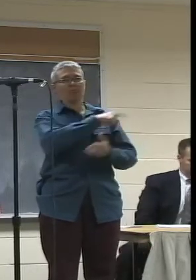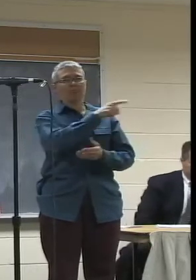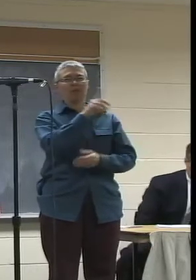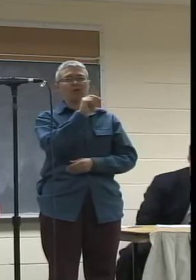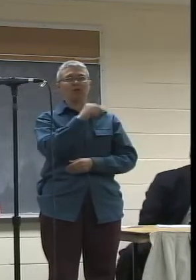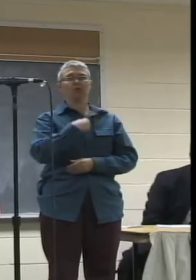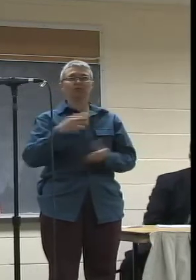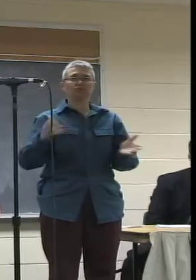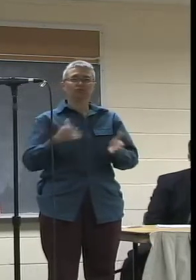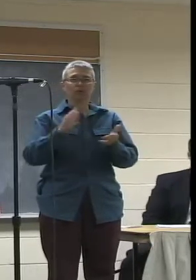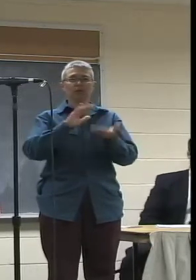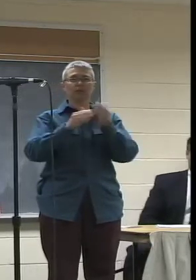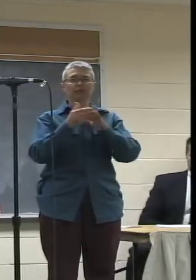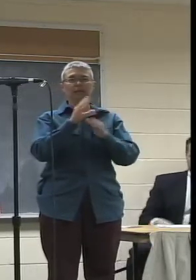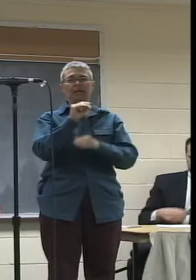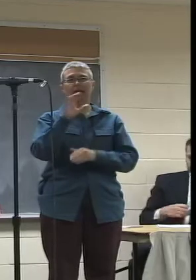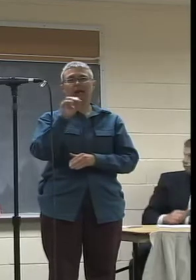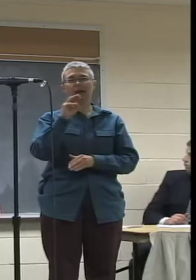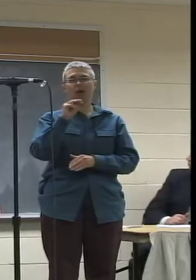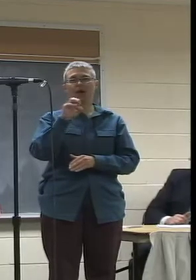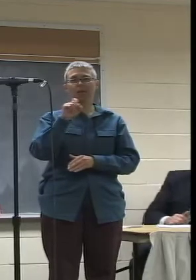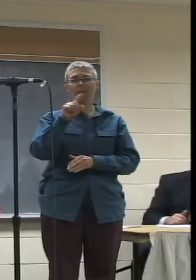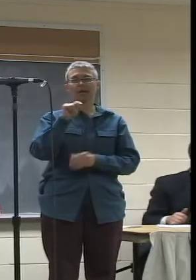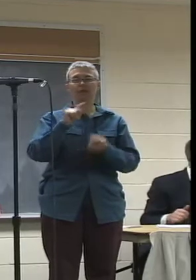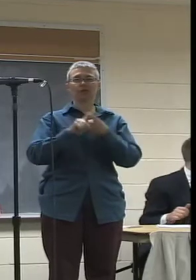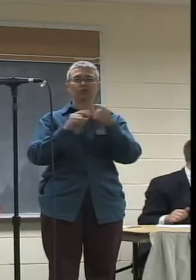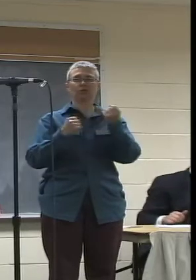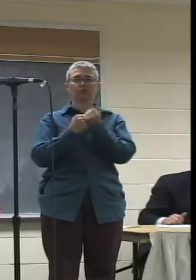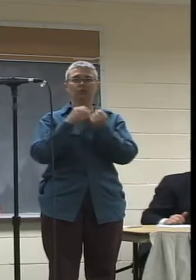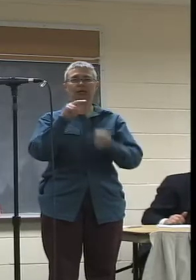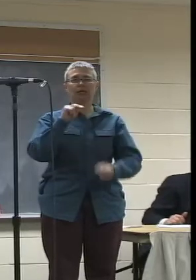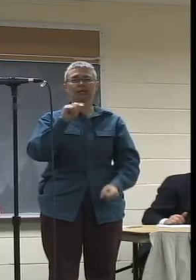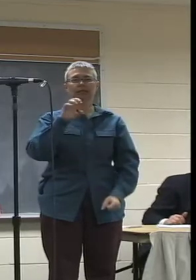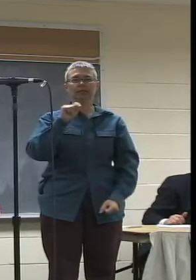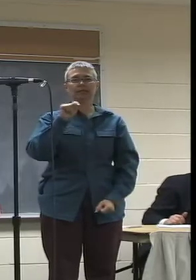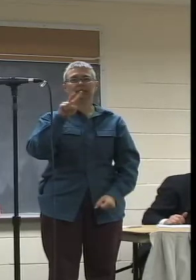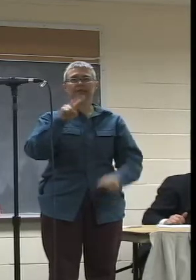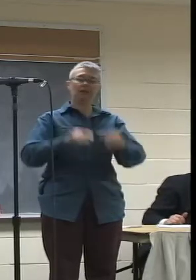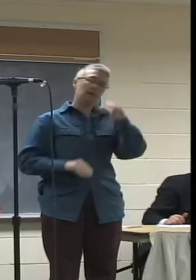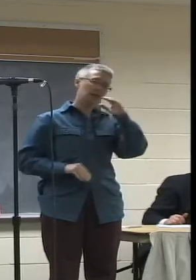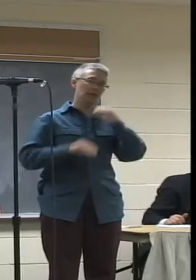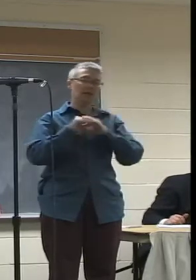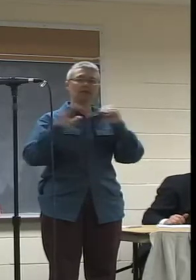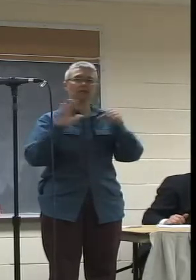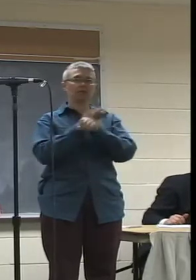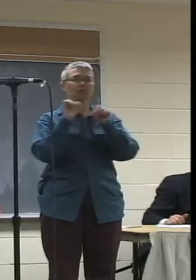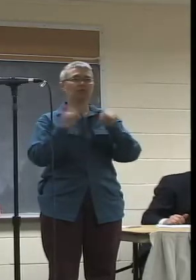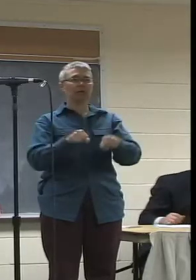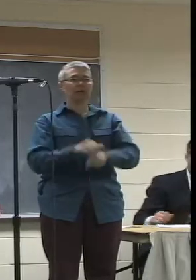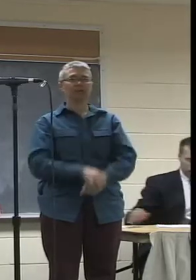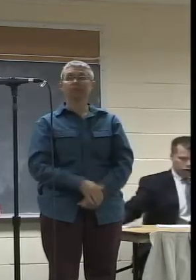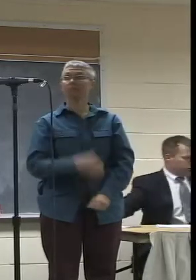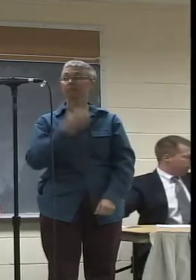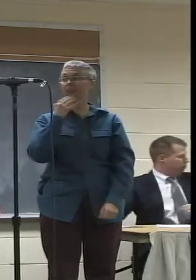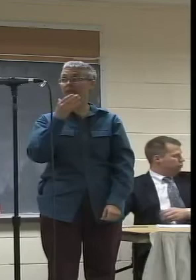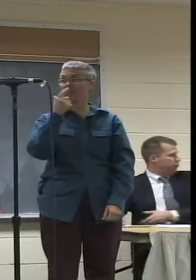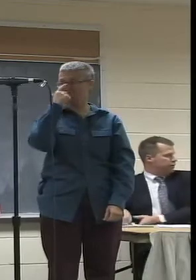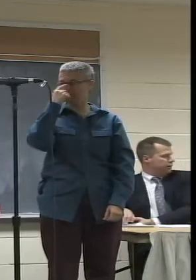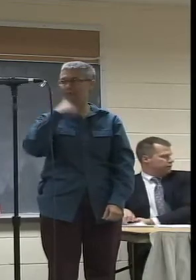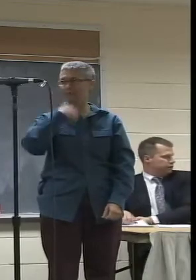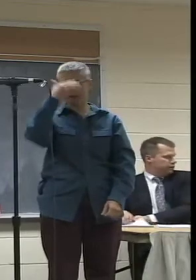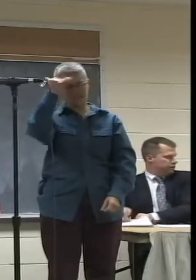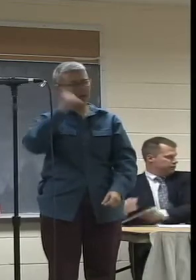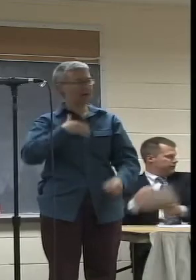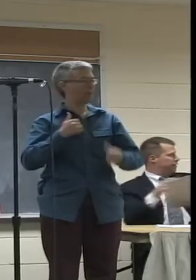the city and Comcast to support NCTV to the fullest extent possible. Thank you. And I forgot my